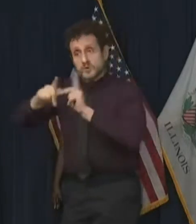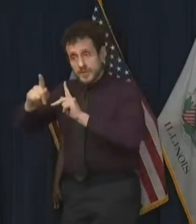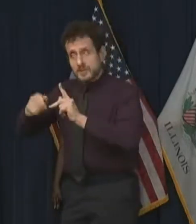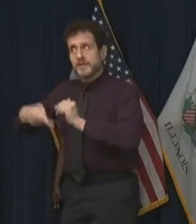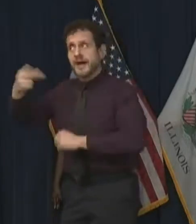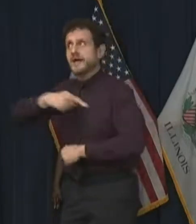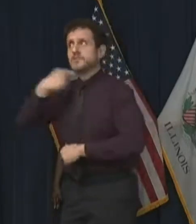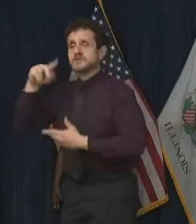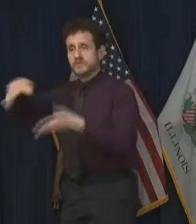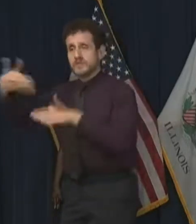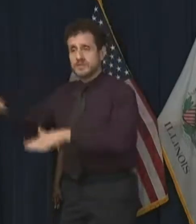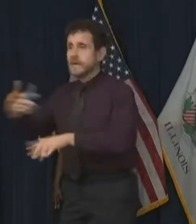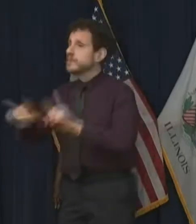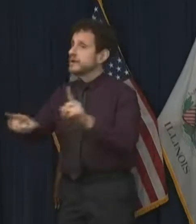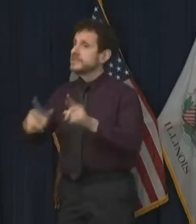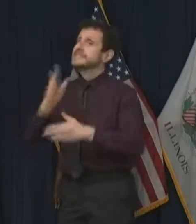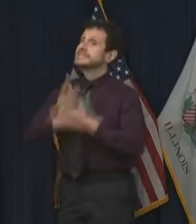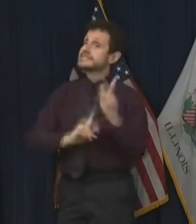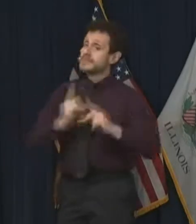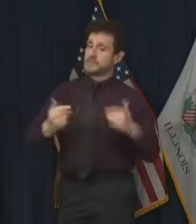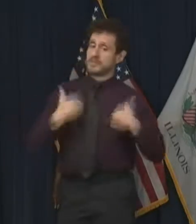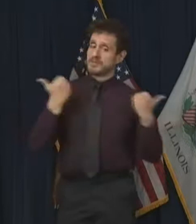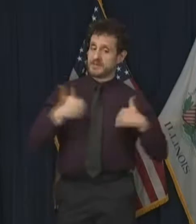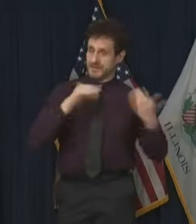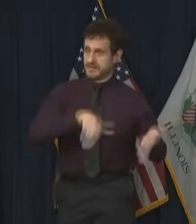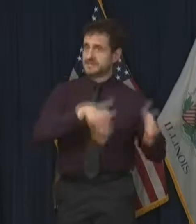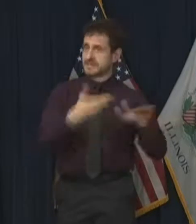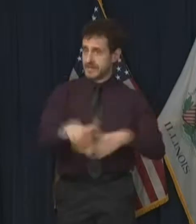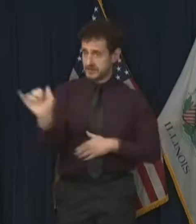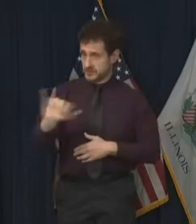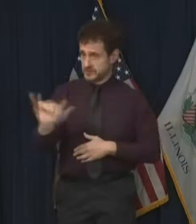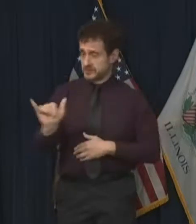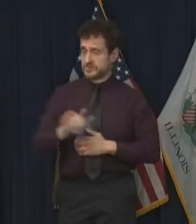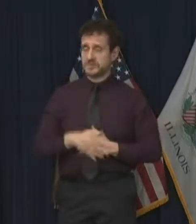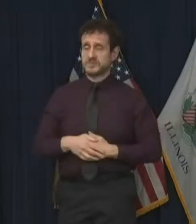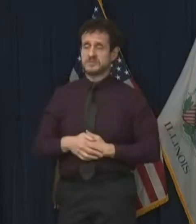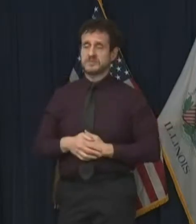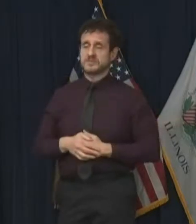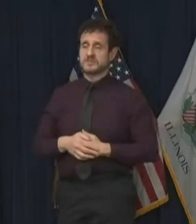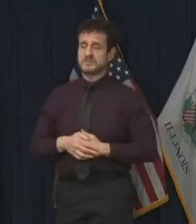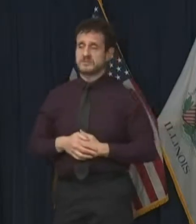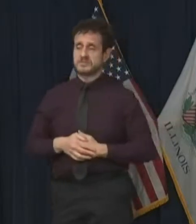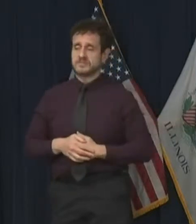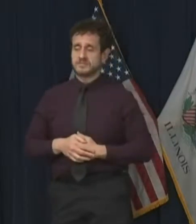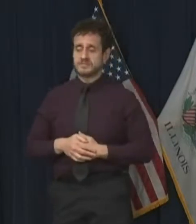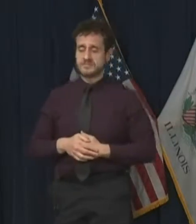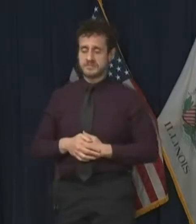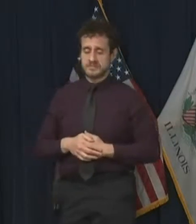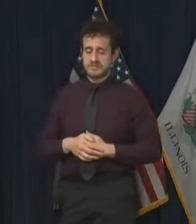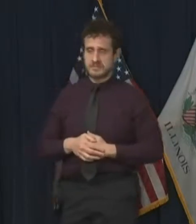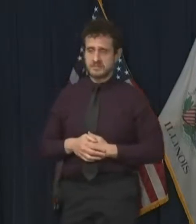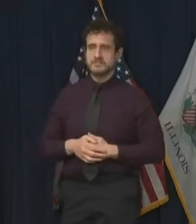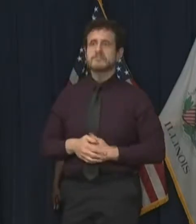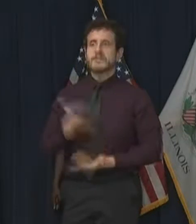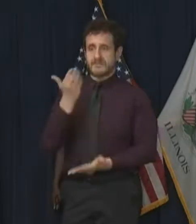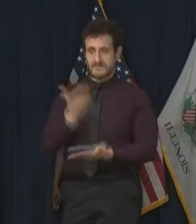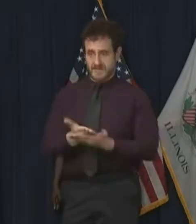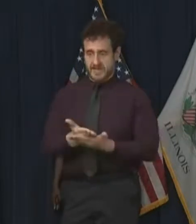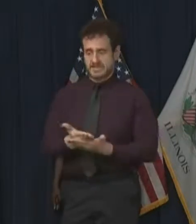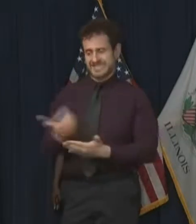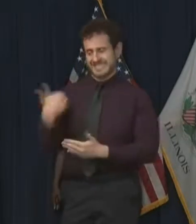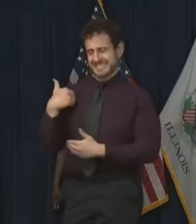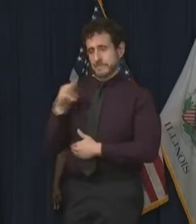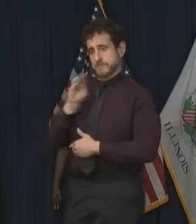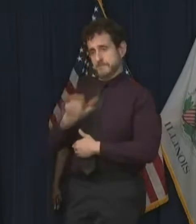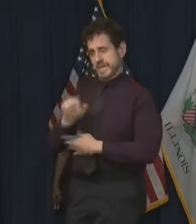people of all ages have passed on from this virus. More facts. At the beginning of May, we saw the